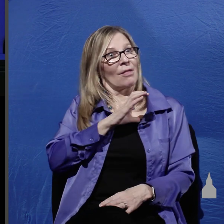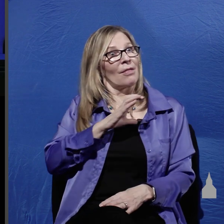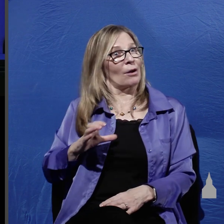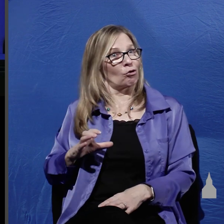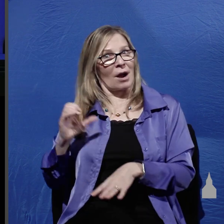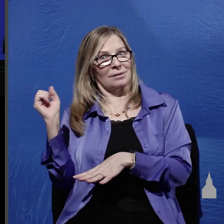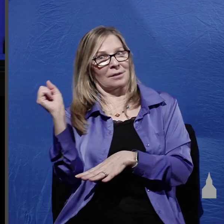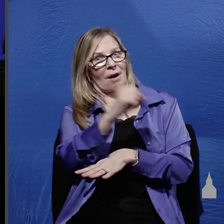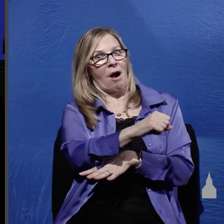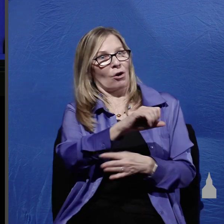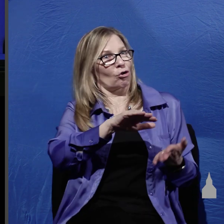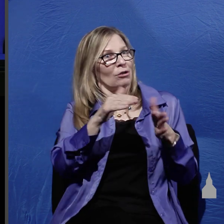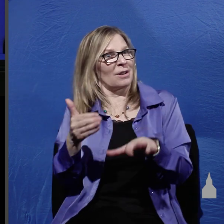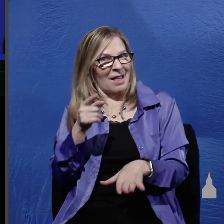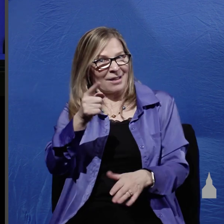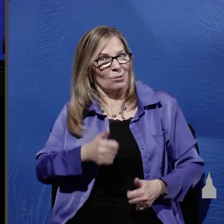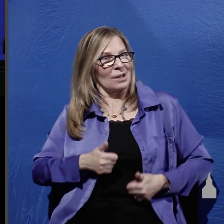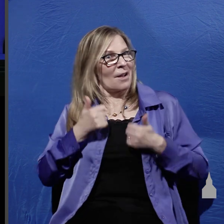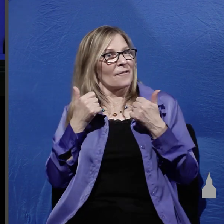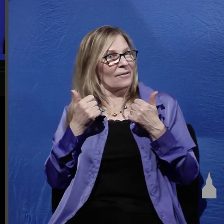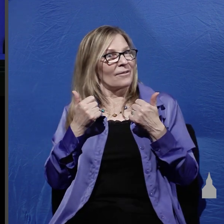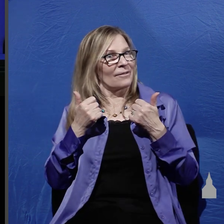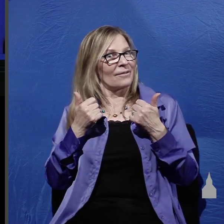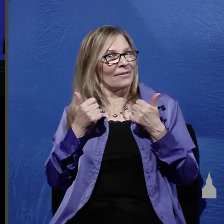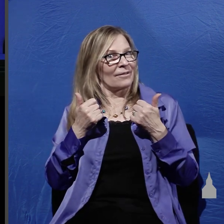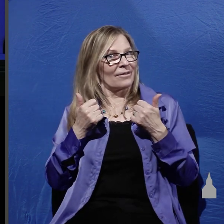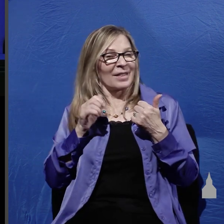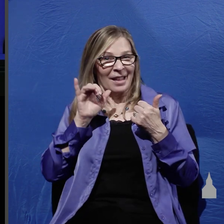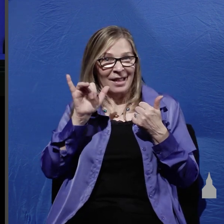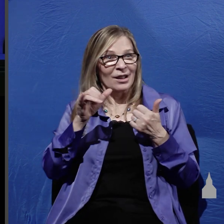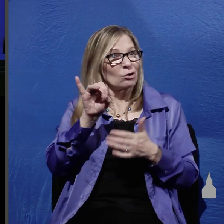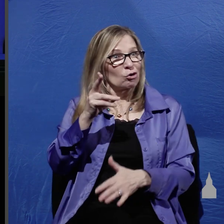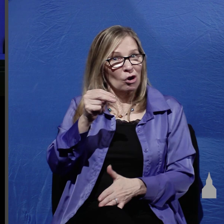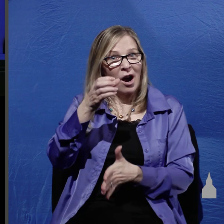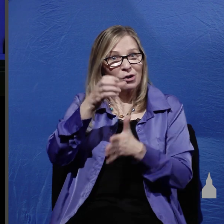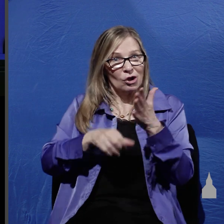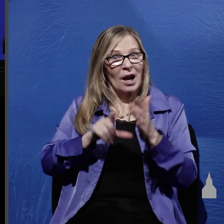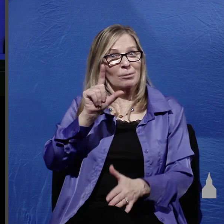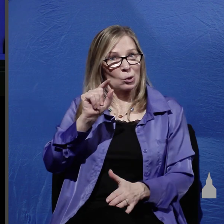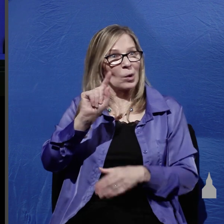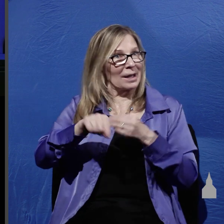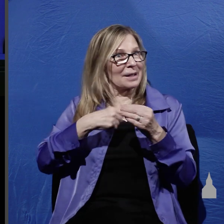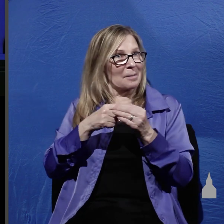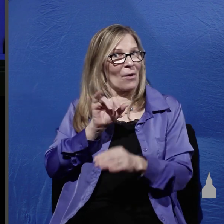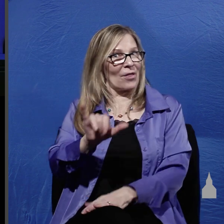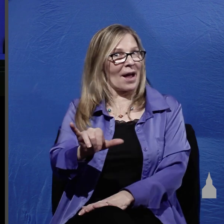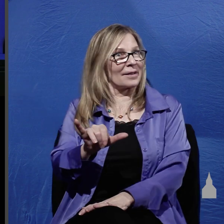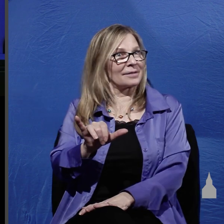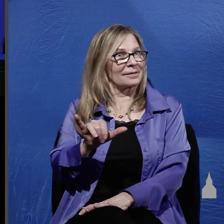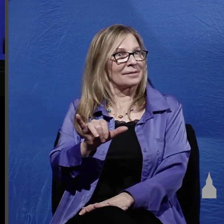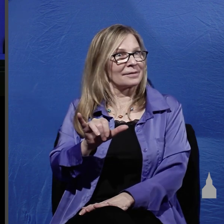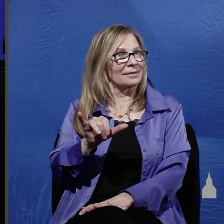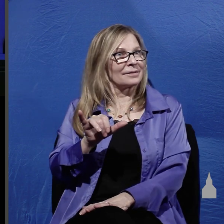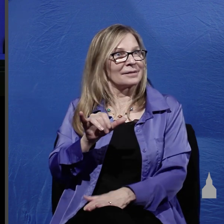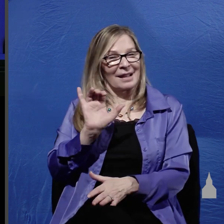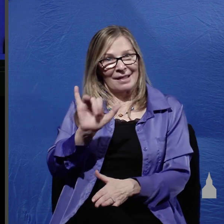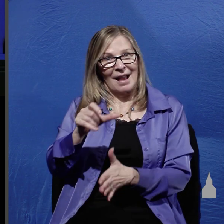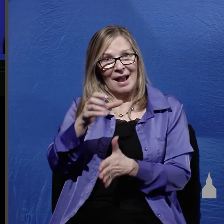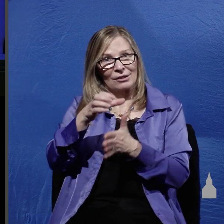death and that he was alive and that's exactly what John chapter 20 is about you see in John chapter 20 the apostle John